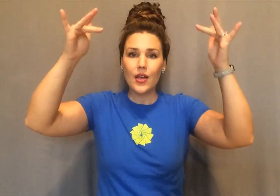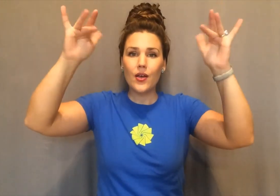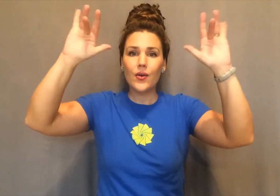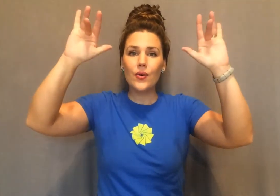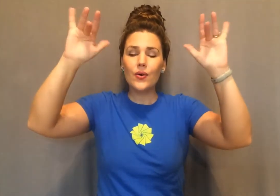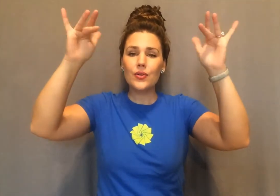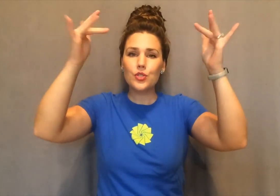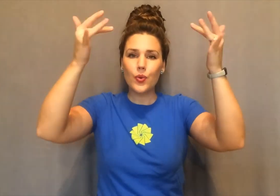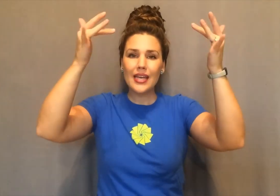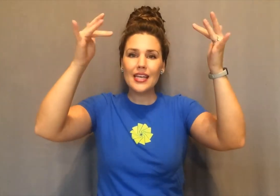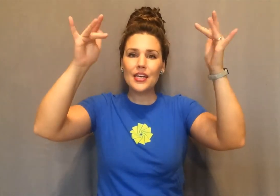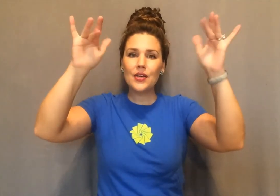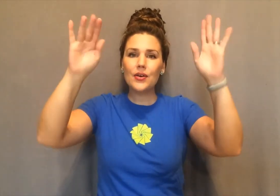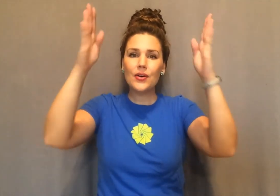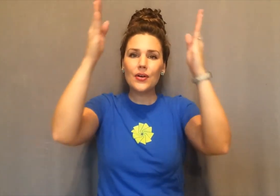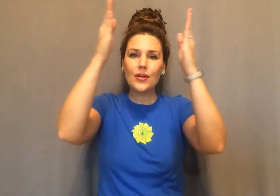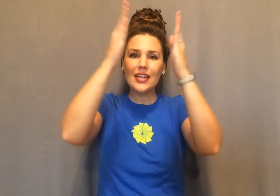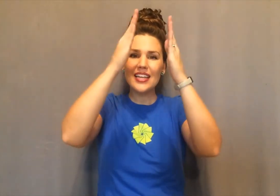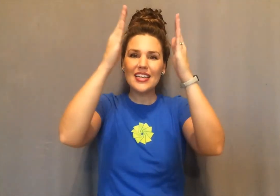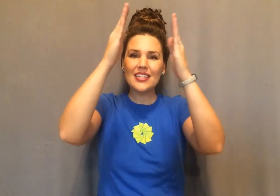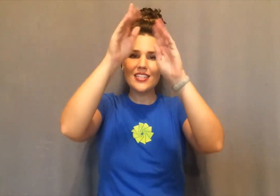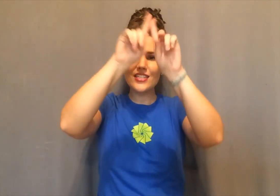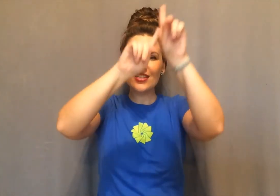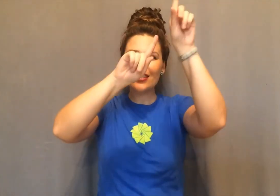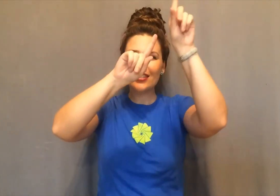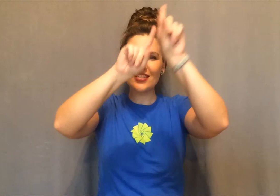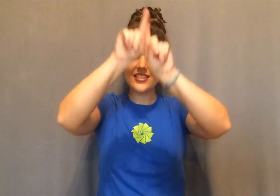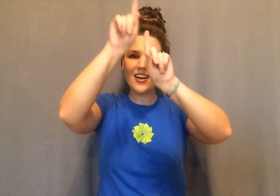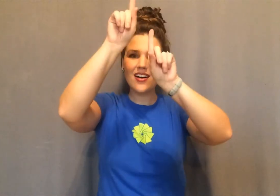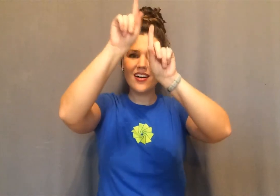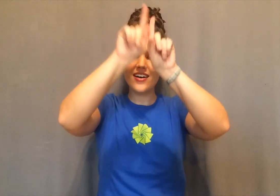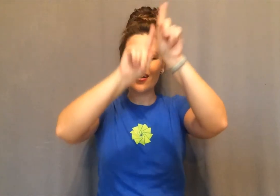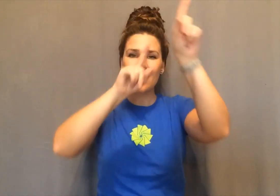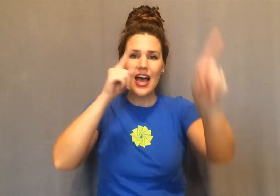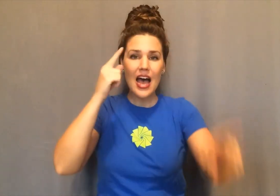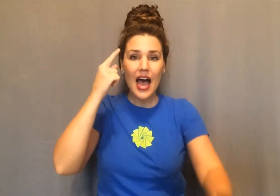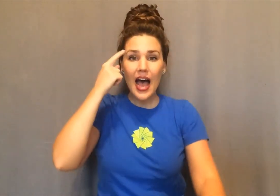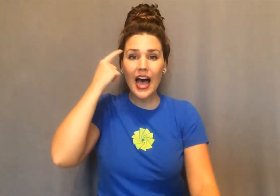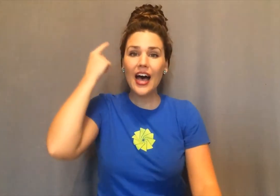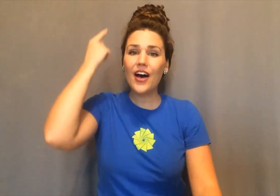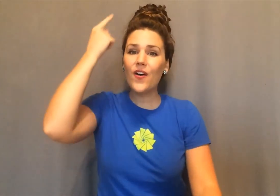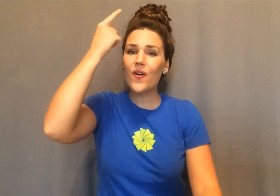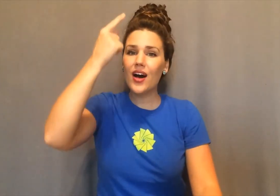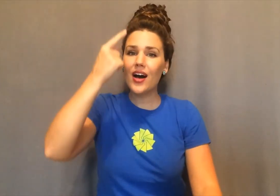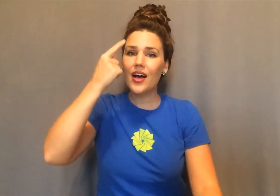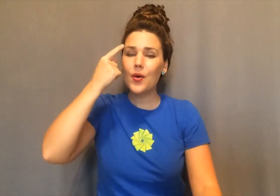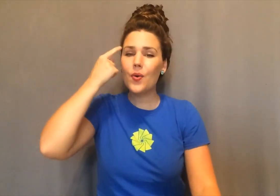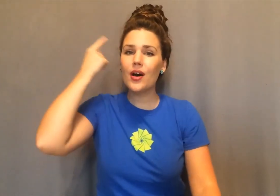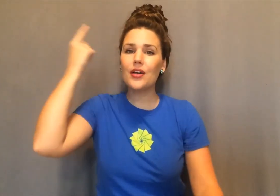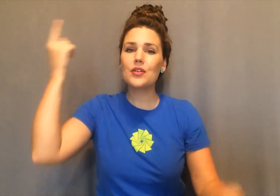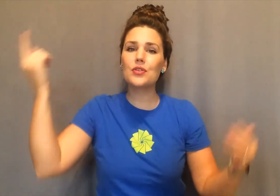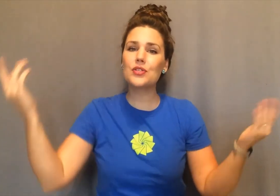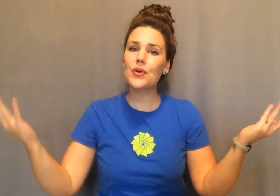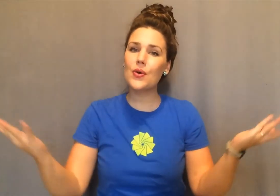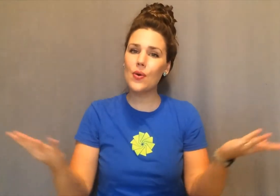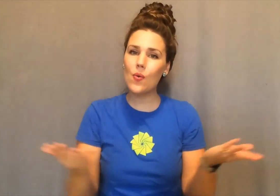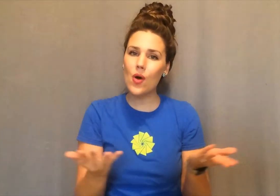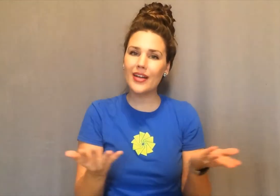Twinkle, twinkle, little star. How I wonder what